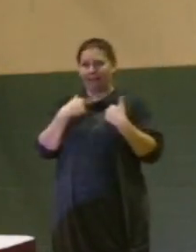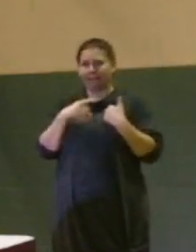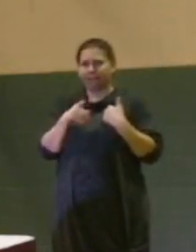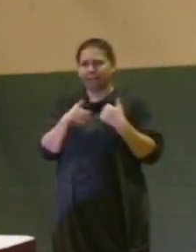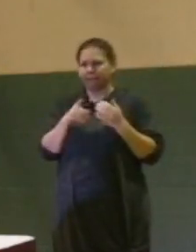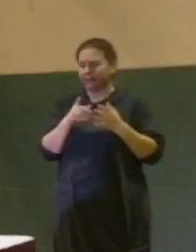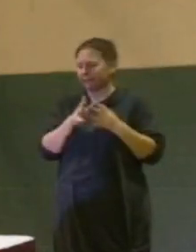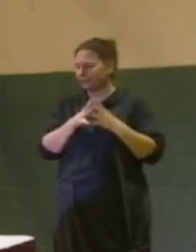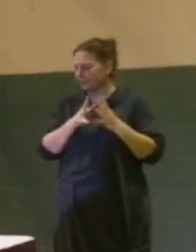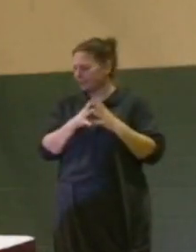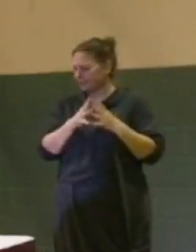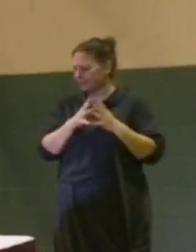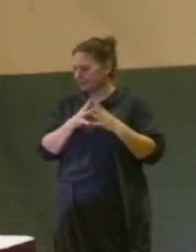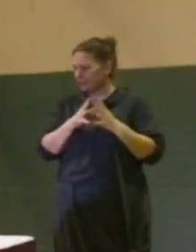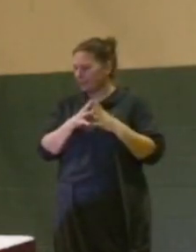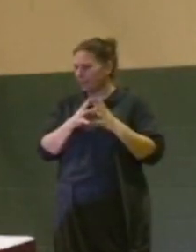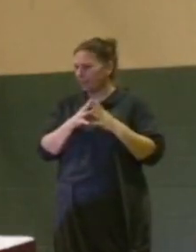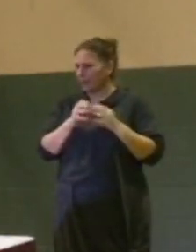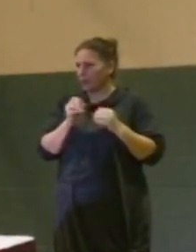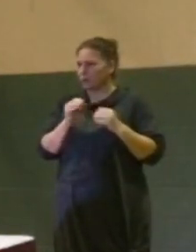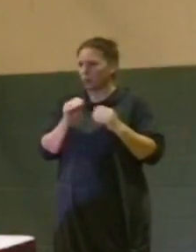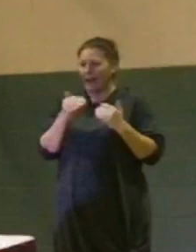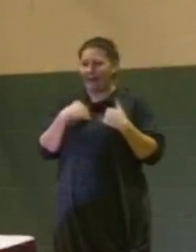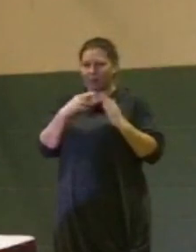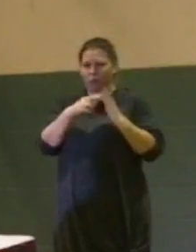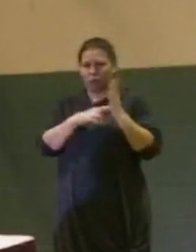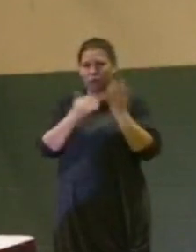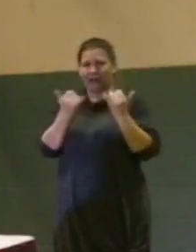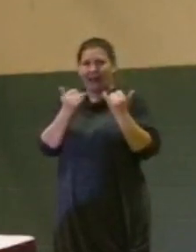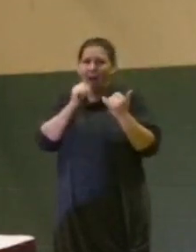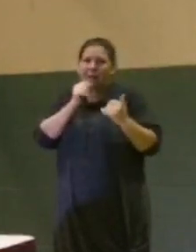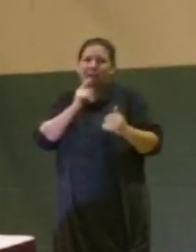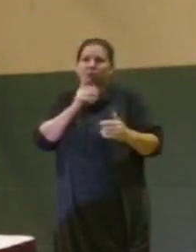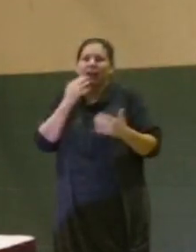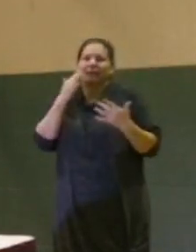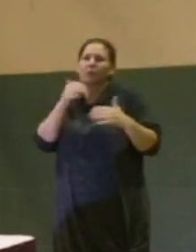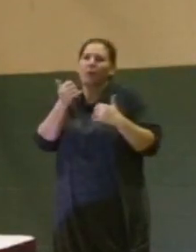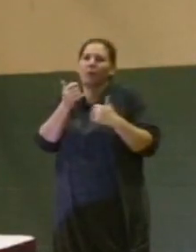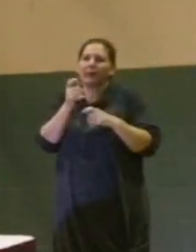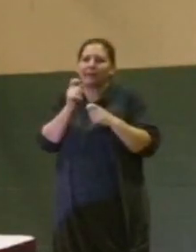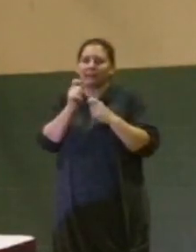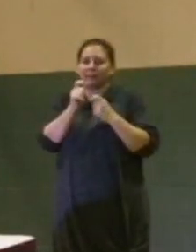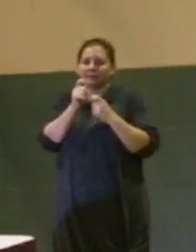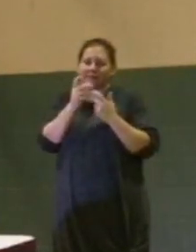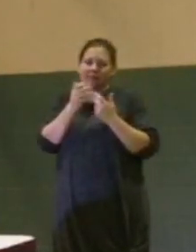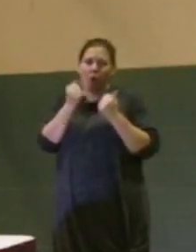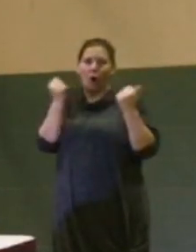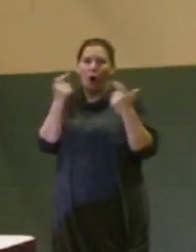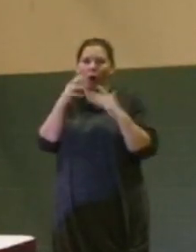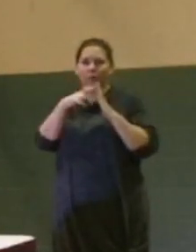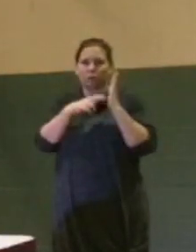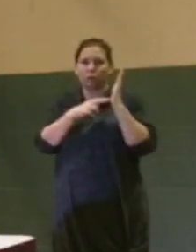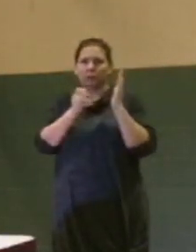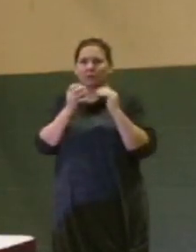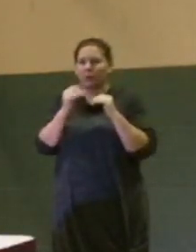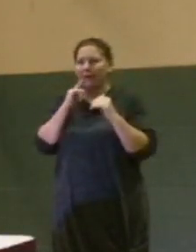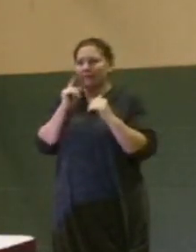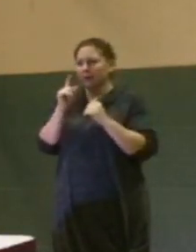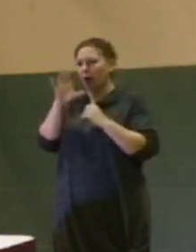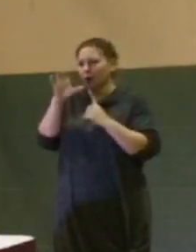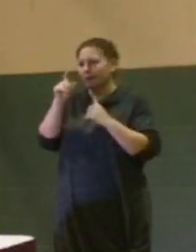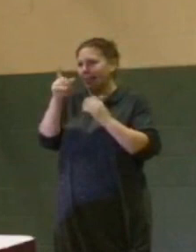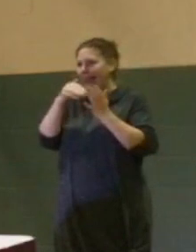ordinance right now, I apologize, I don't know every single ordinance in this city because we have hundreds of them, thousands of them.